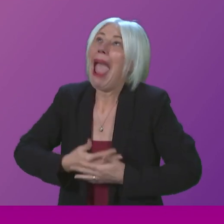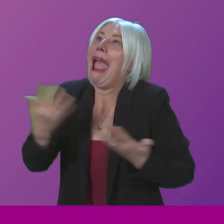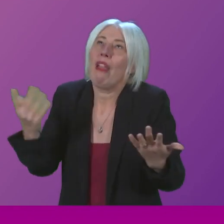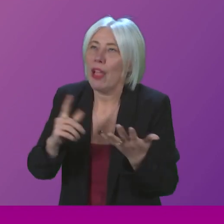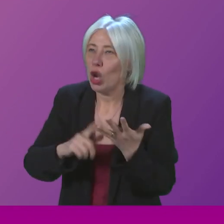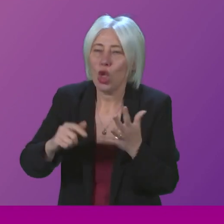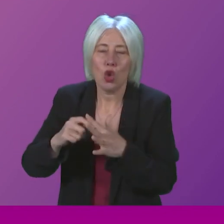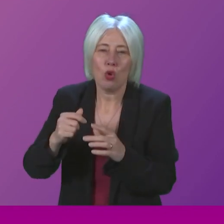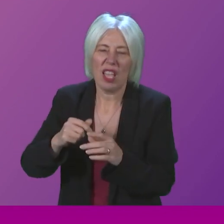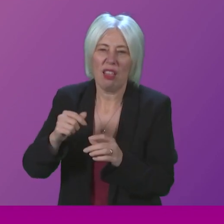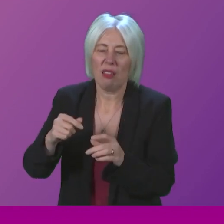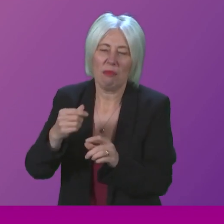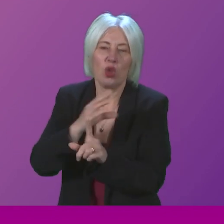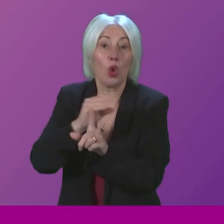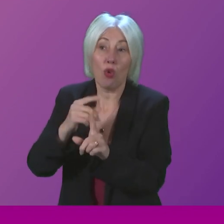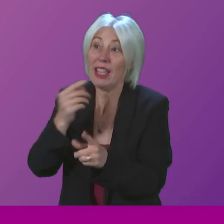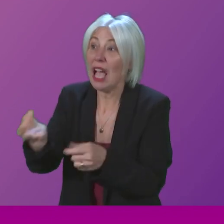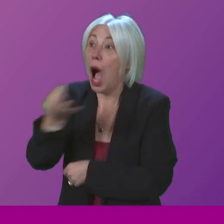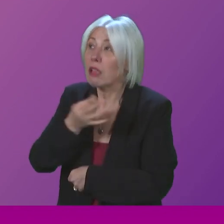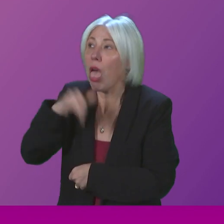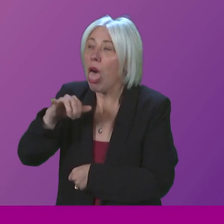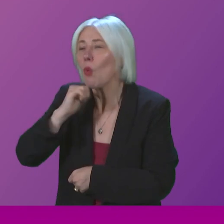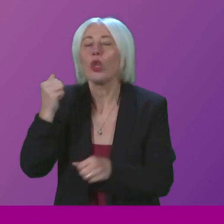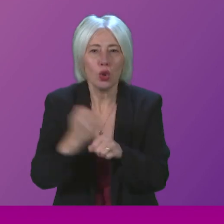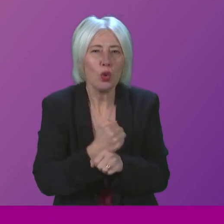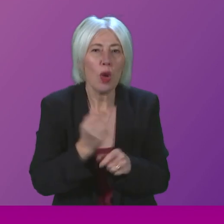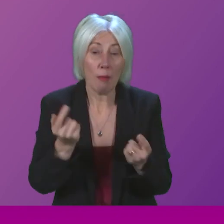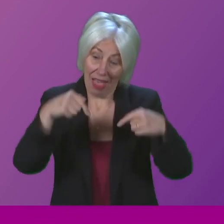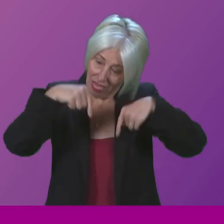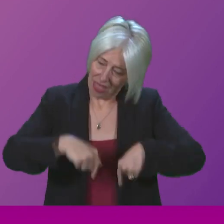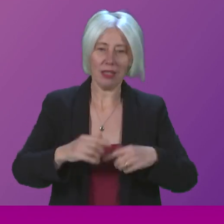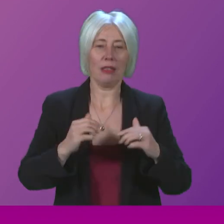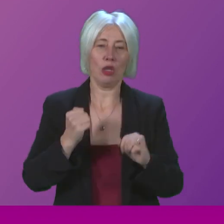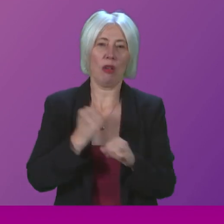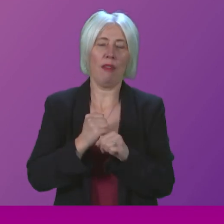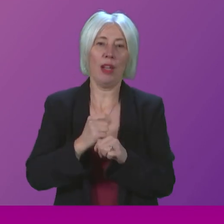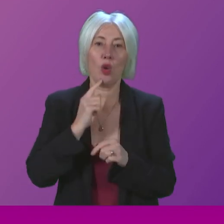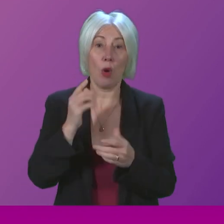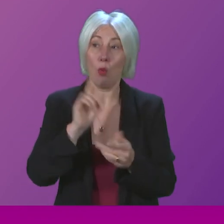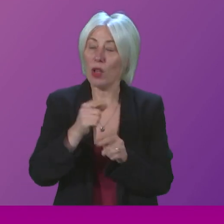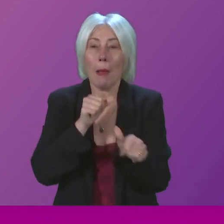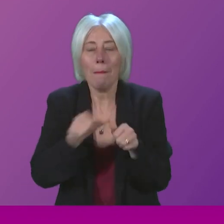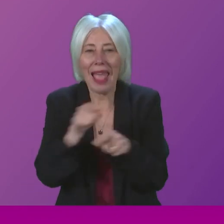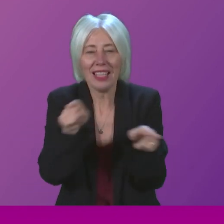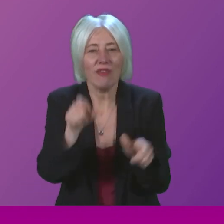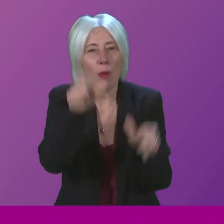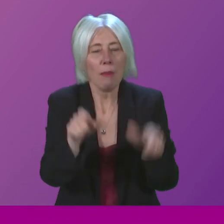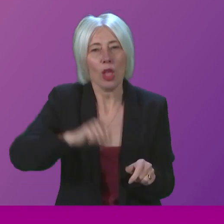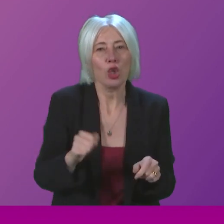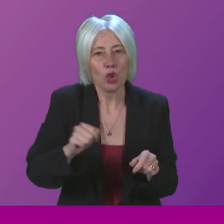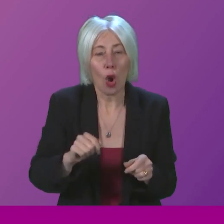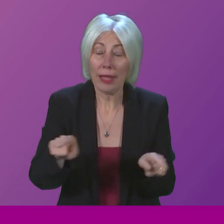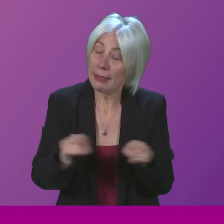Tories ask them to do, but this Government actually acts in the interest of the Scottish people, and that will be true on investment zones